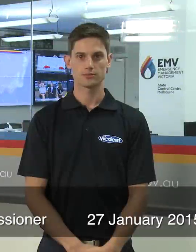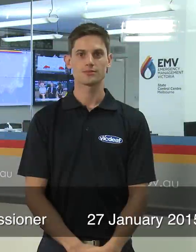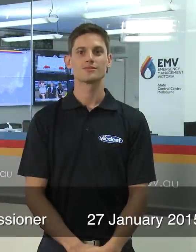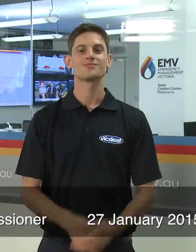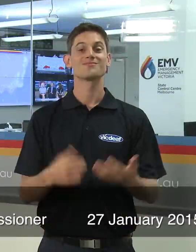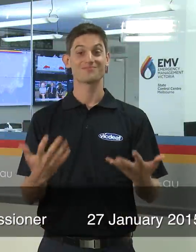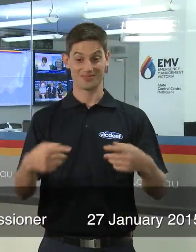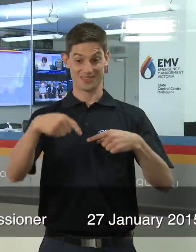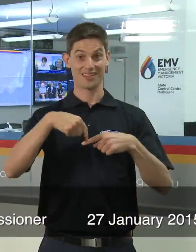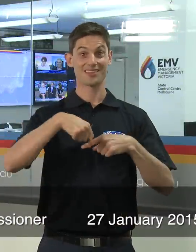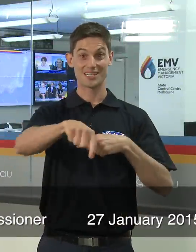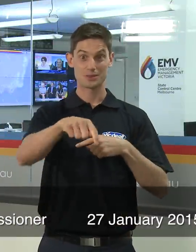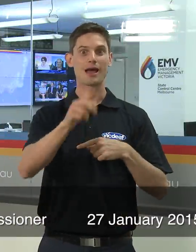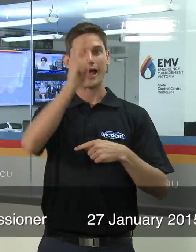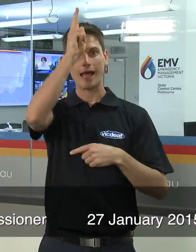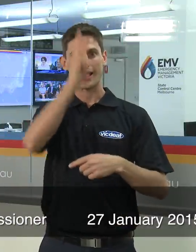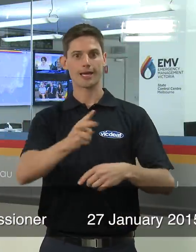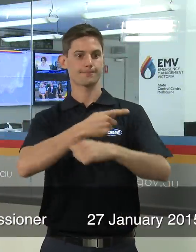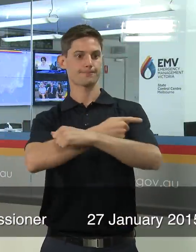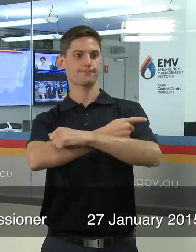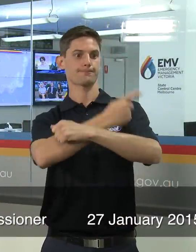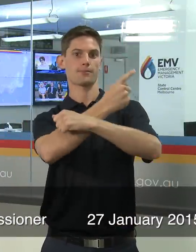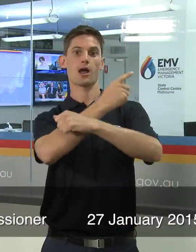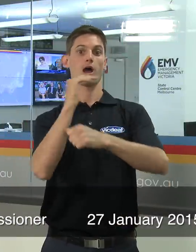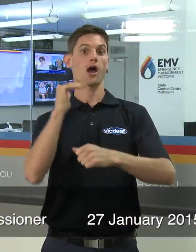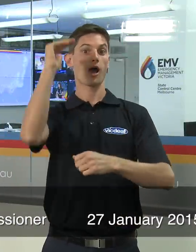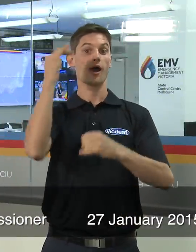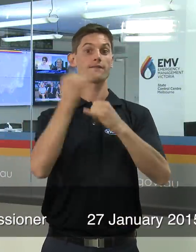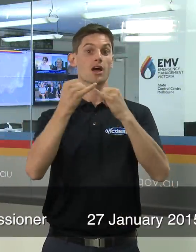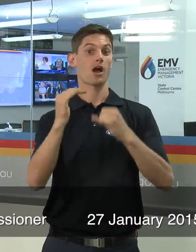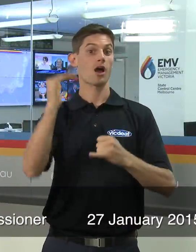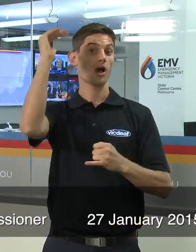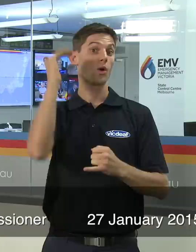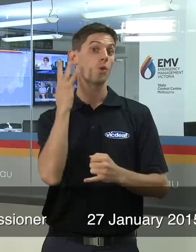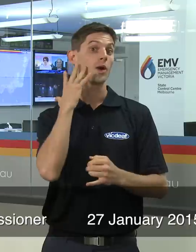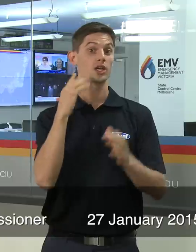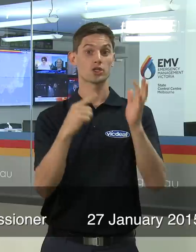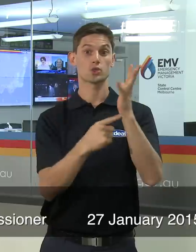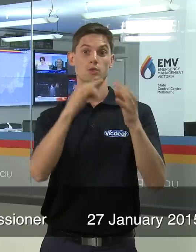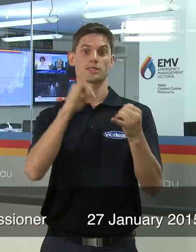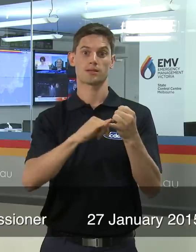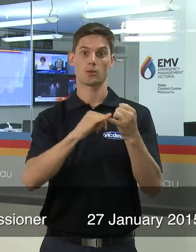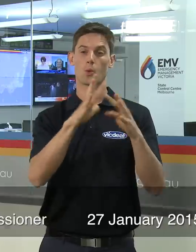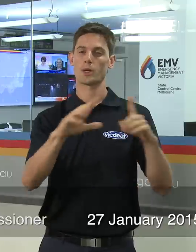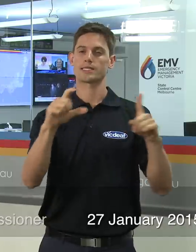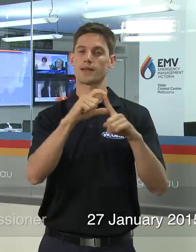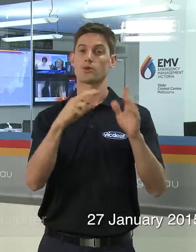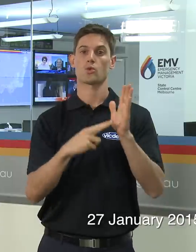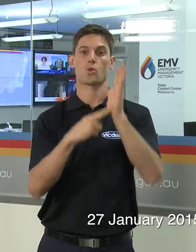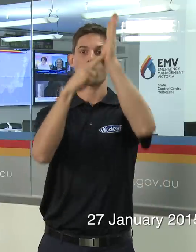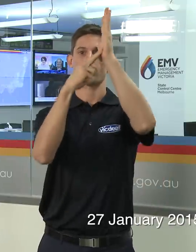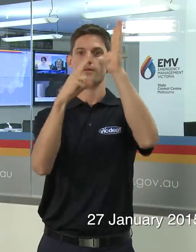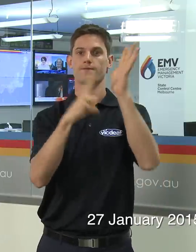This week we're back into very high fire danger ratings for Tuesday and Wednesday across the northern and central parts of Victoria which tells